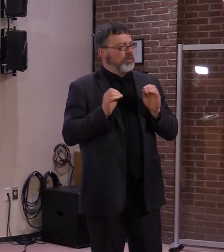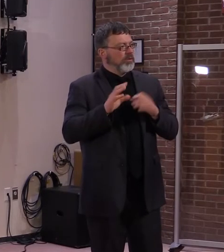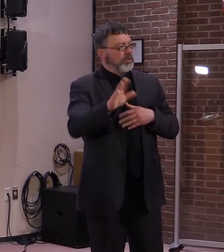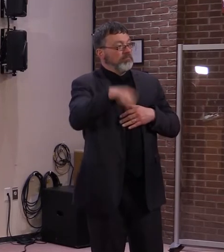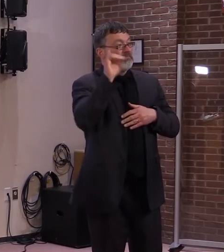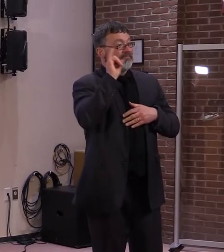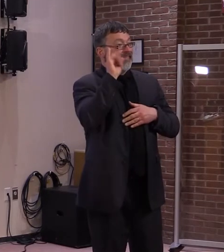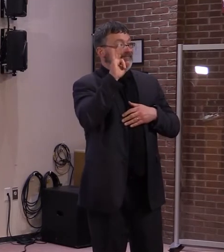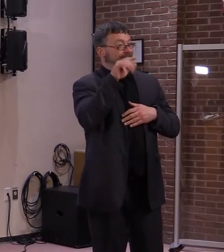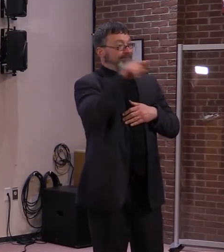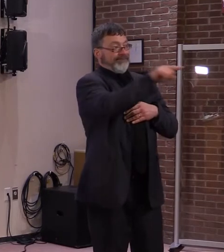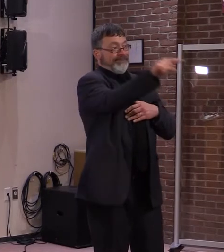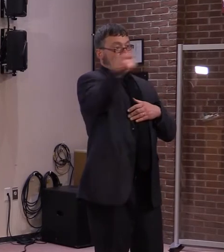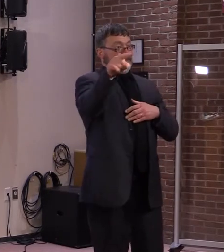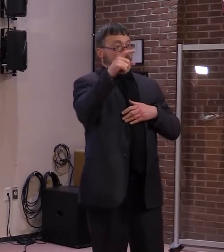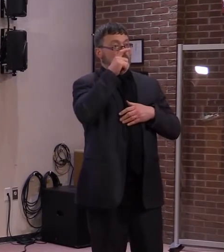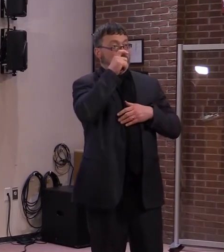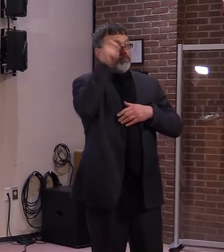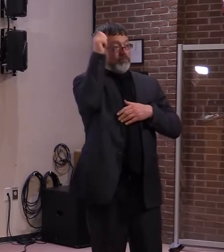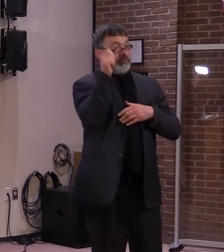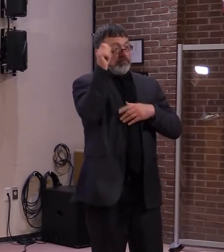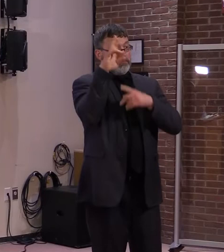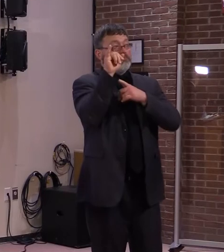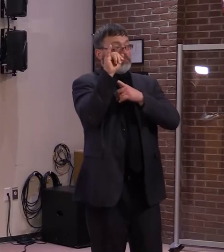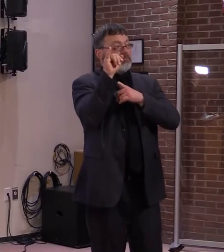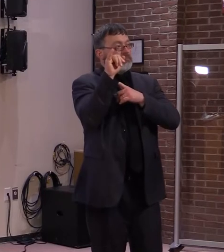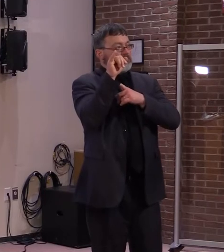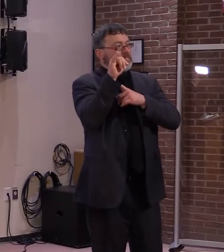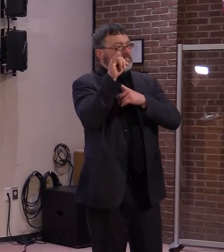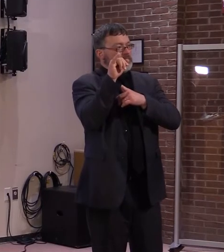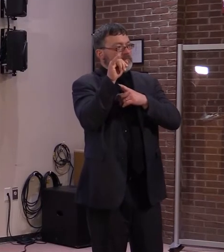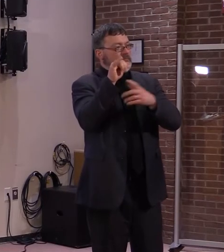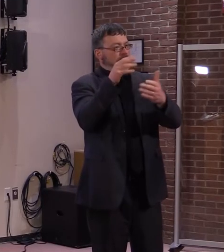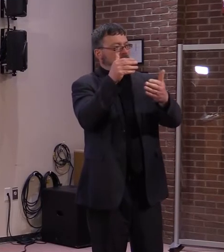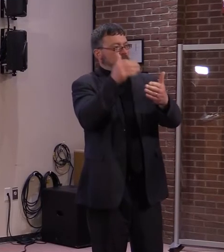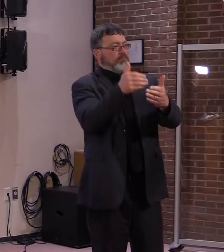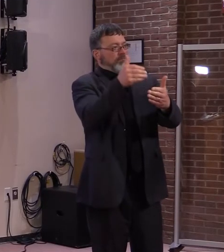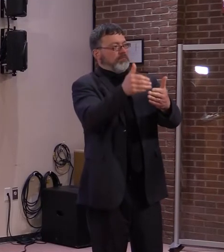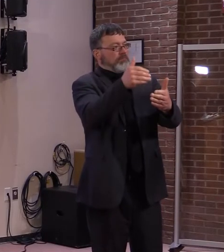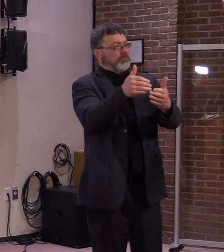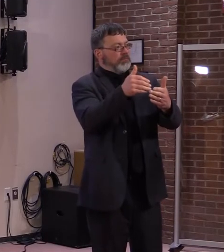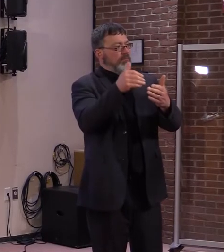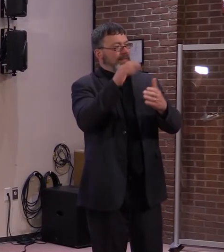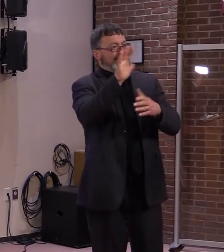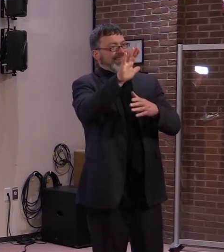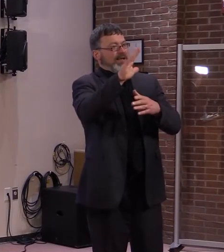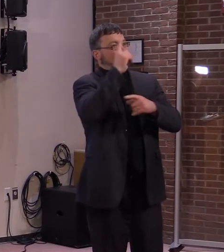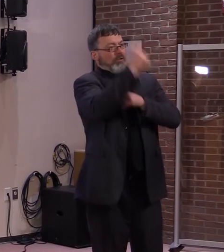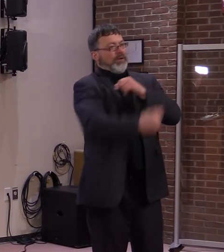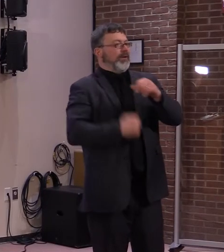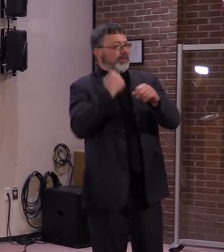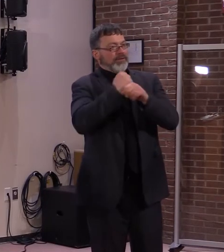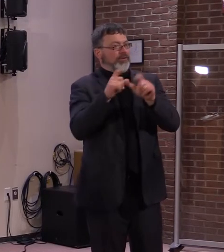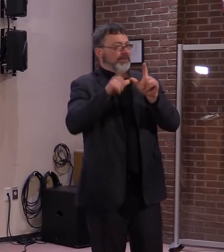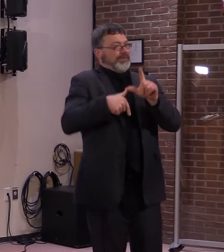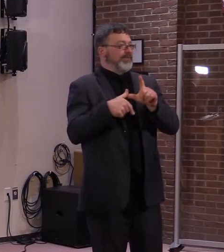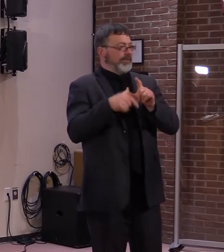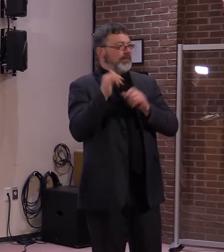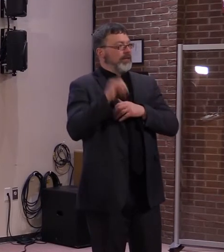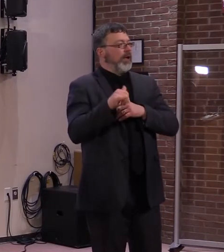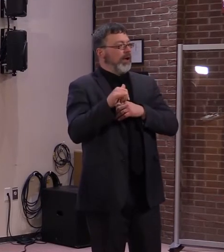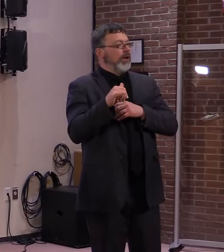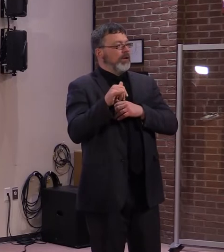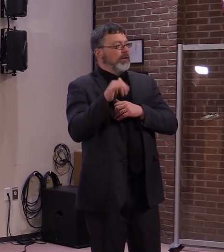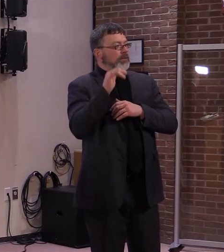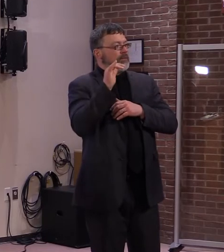benefit year that they're in expiring. So even if they try to go in a day or even a few hours ahead of time